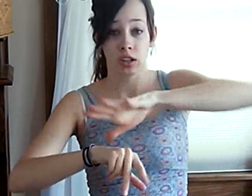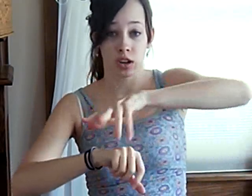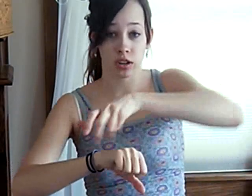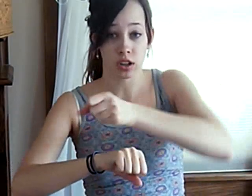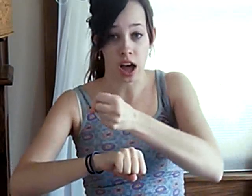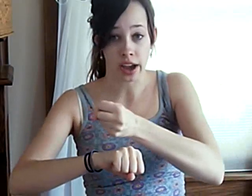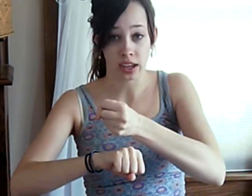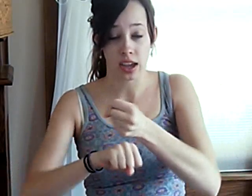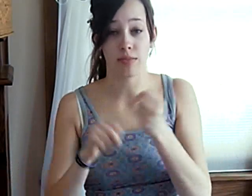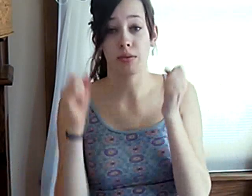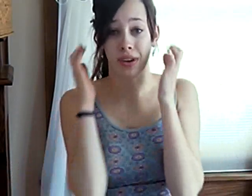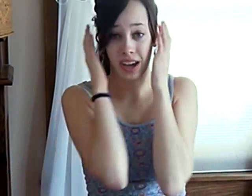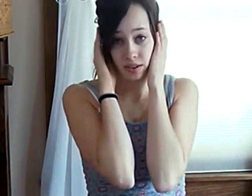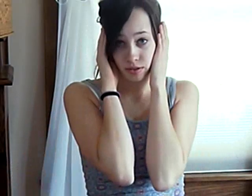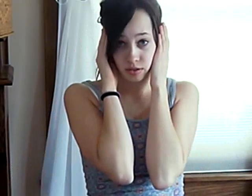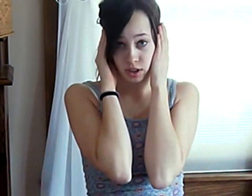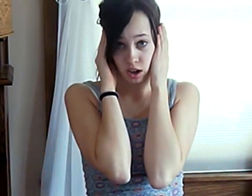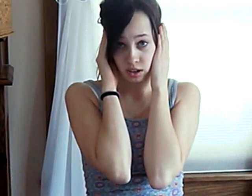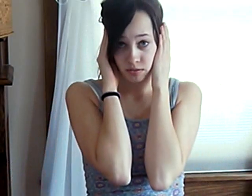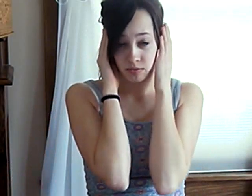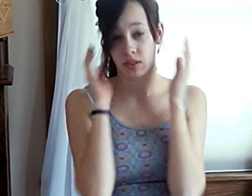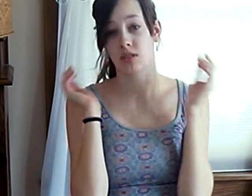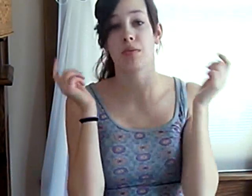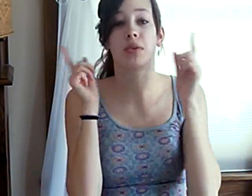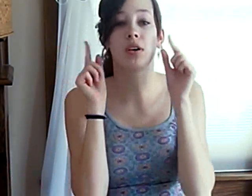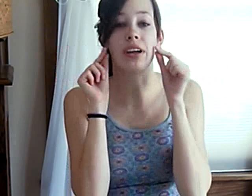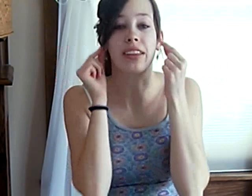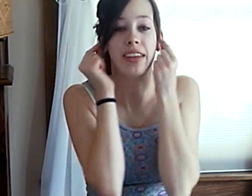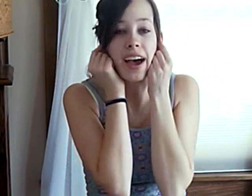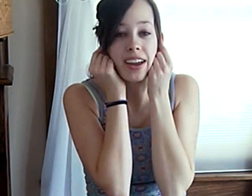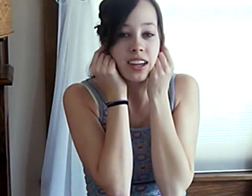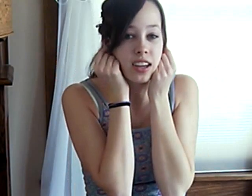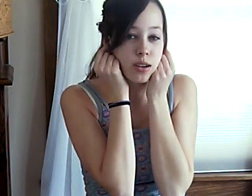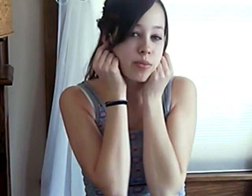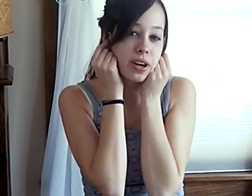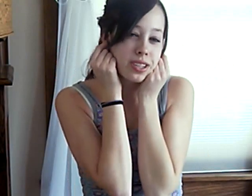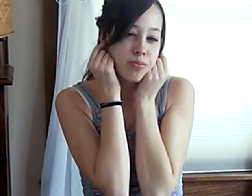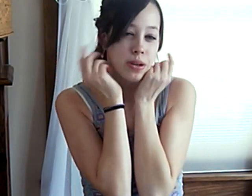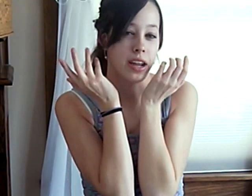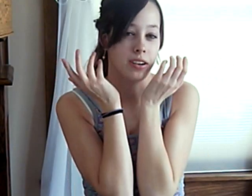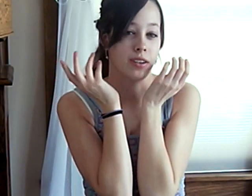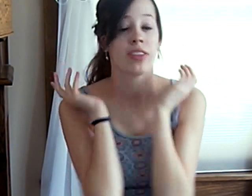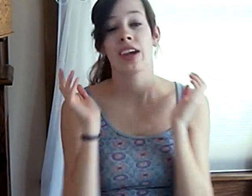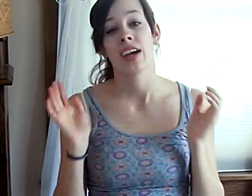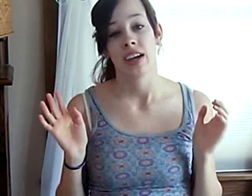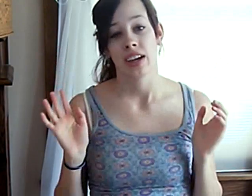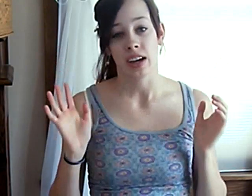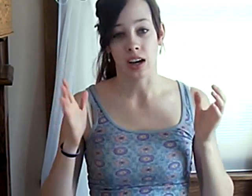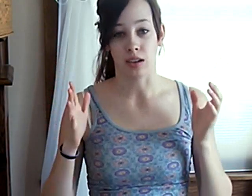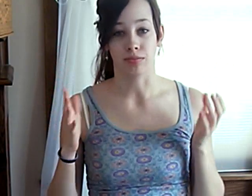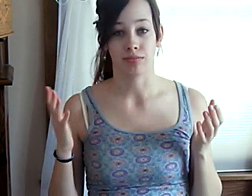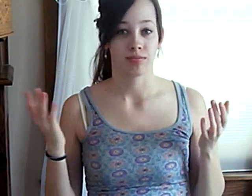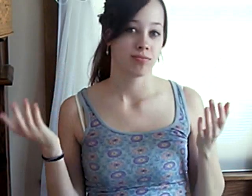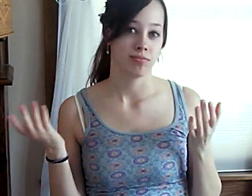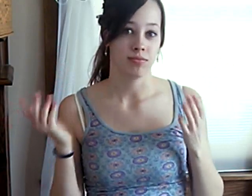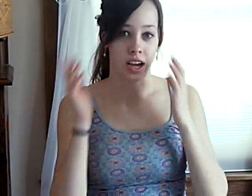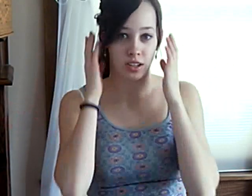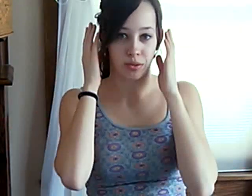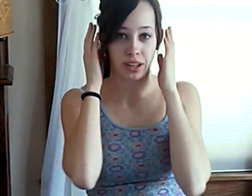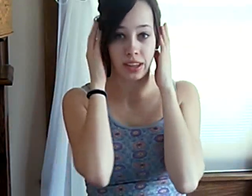turn the lock and put my headphones on. Some people go like that, like earbuds, but I don't know. Um, I just went like